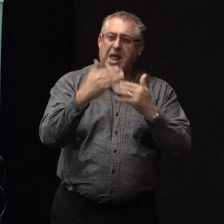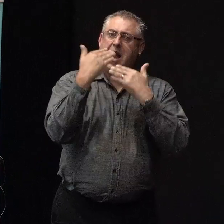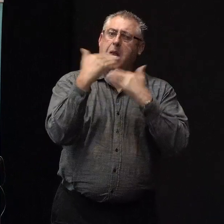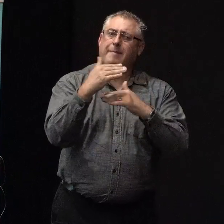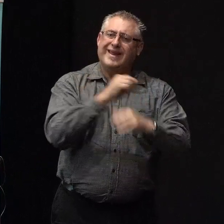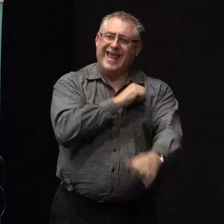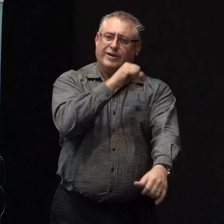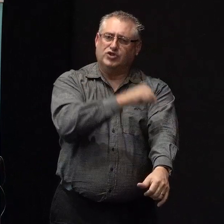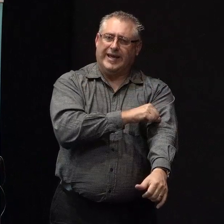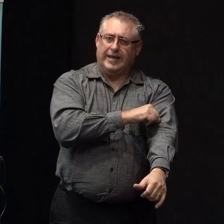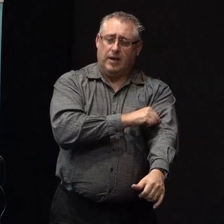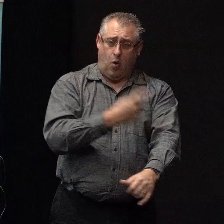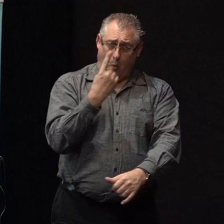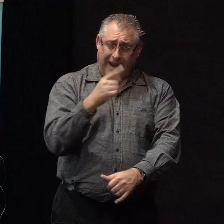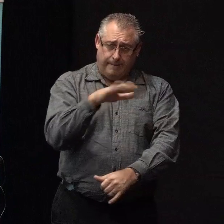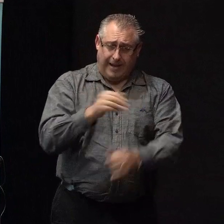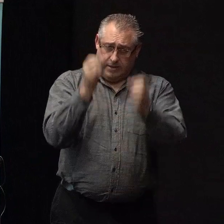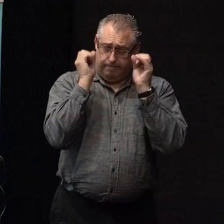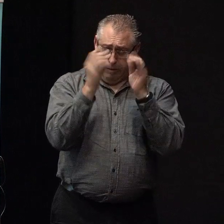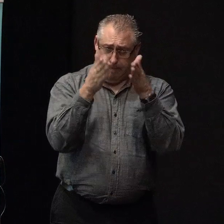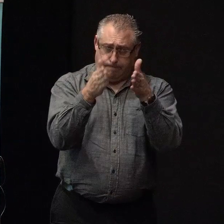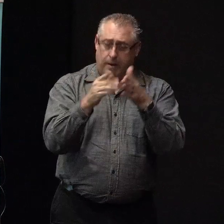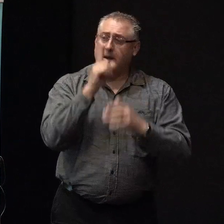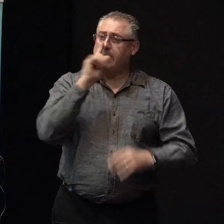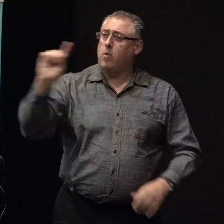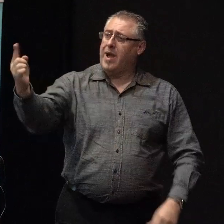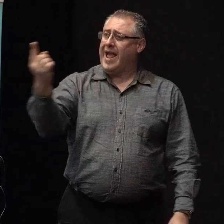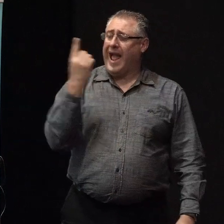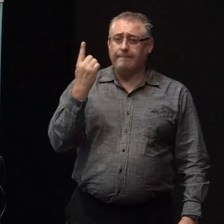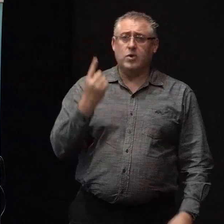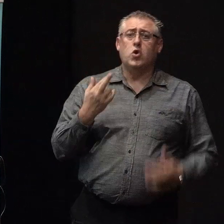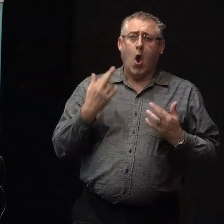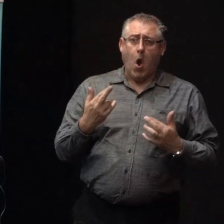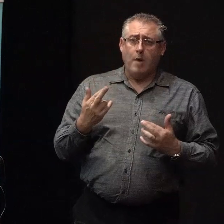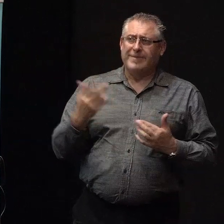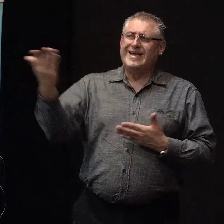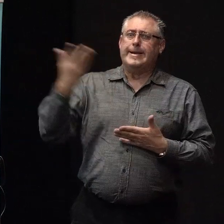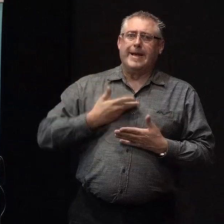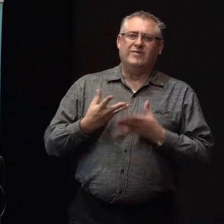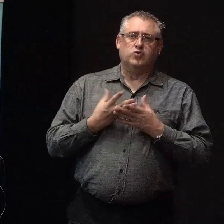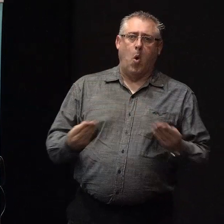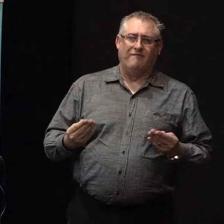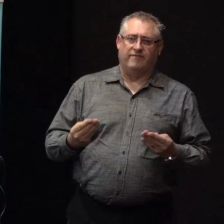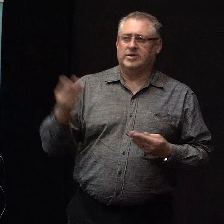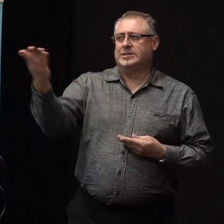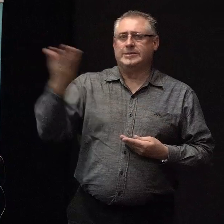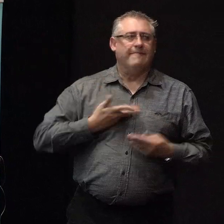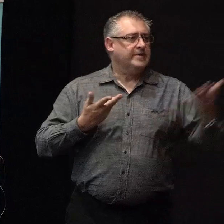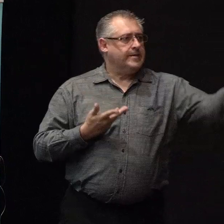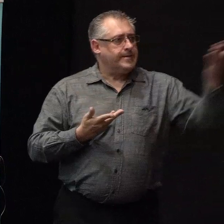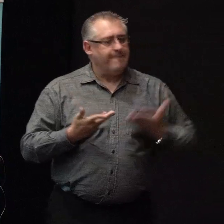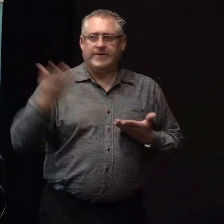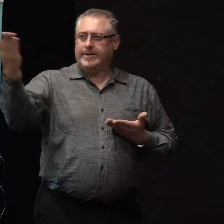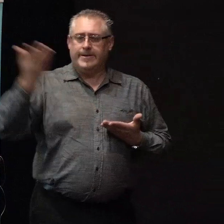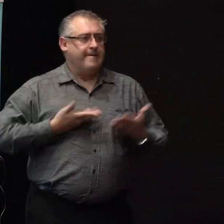focus, and it goes in one place. And when people come to you, you really hope that they're coming with a solution to your problem to ease the way with your long list of